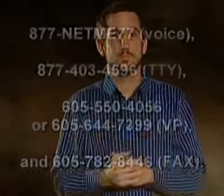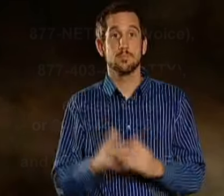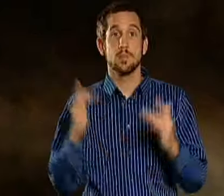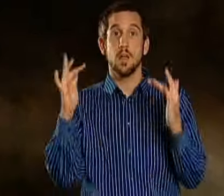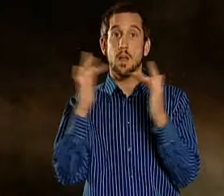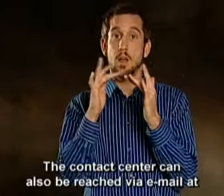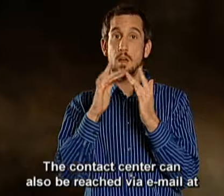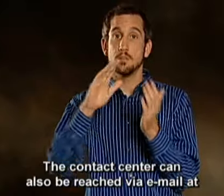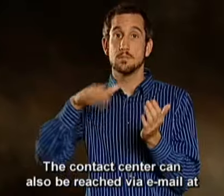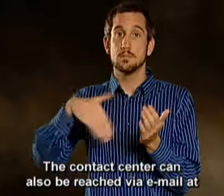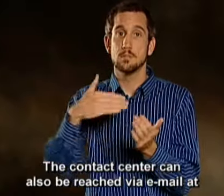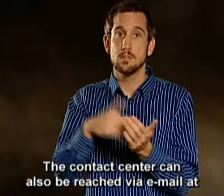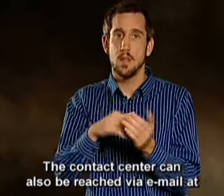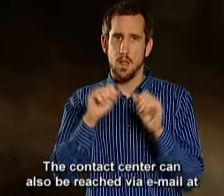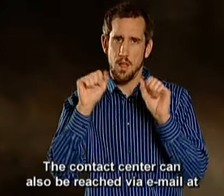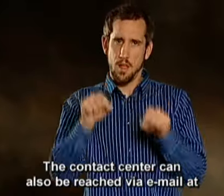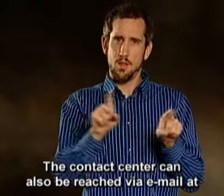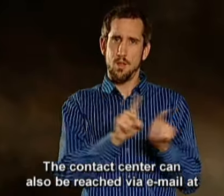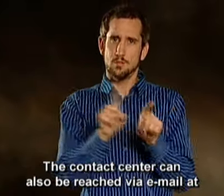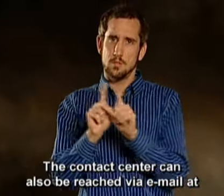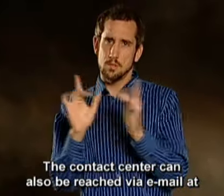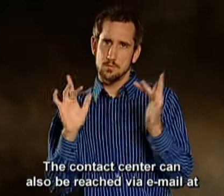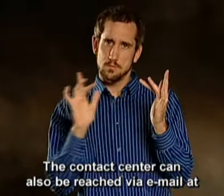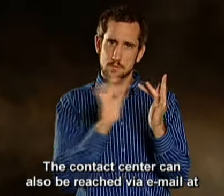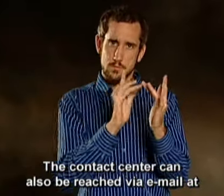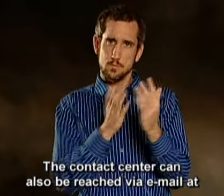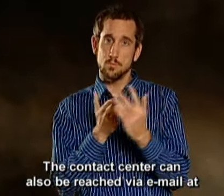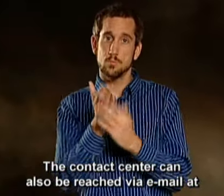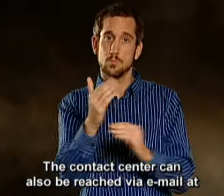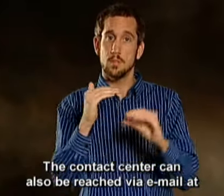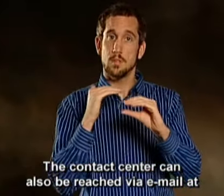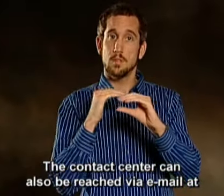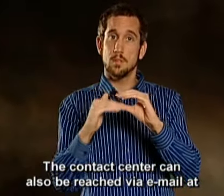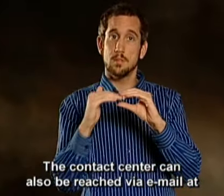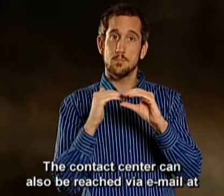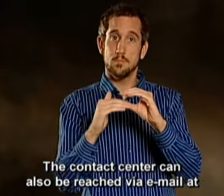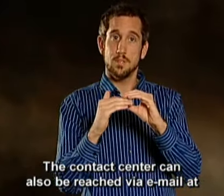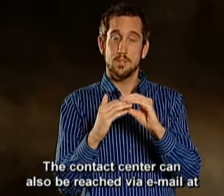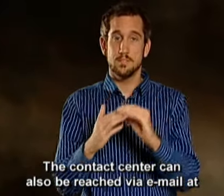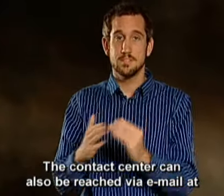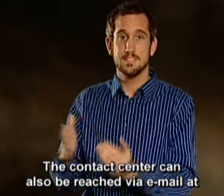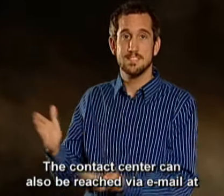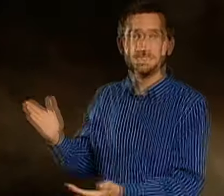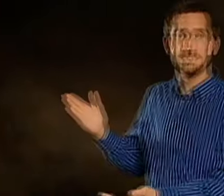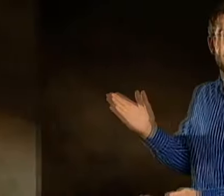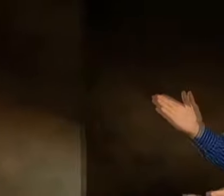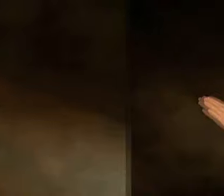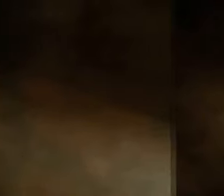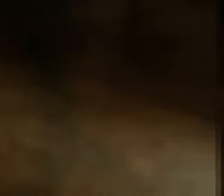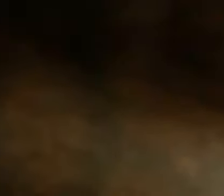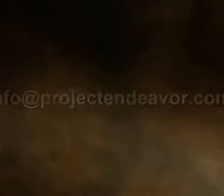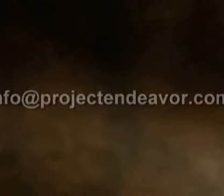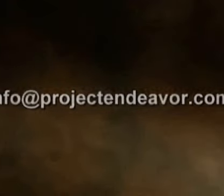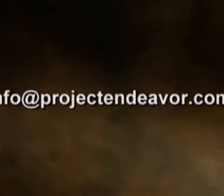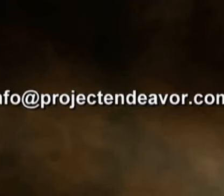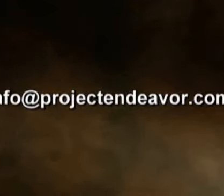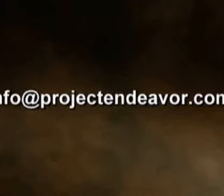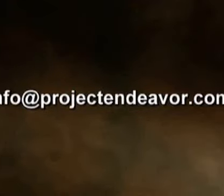the contact center can also be reached via email at info at